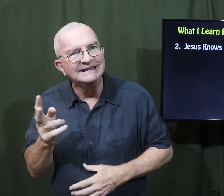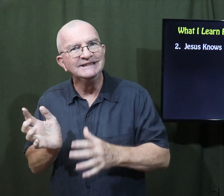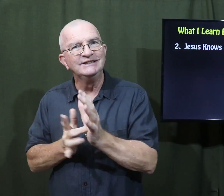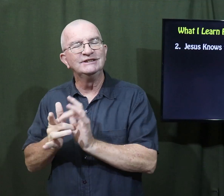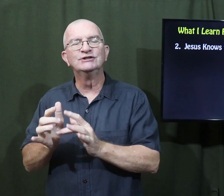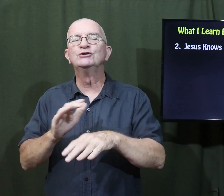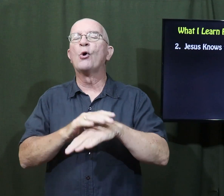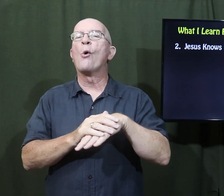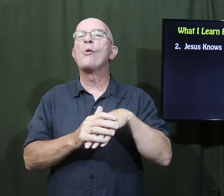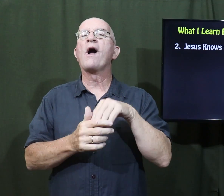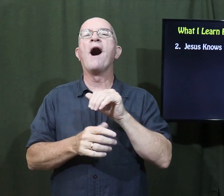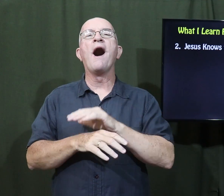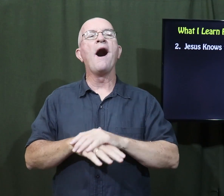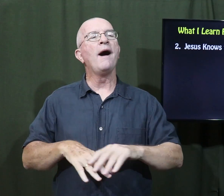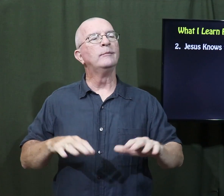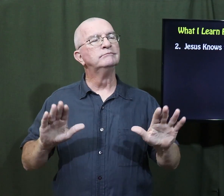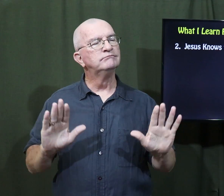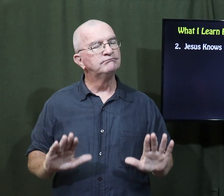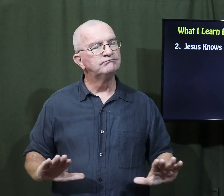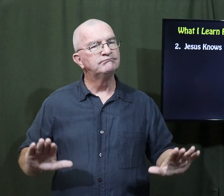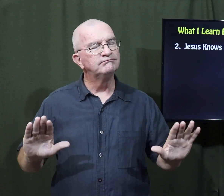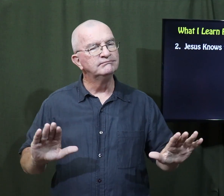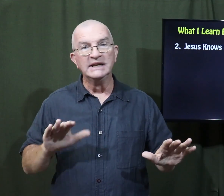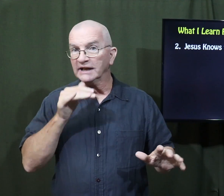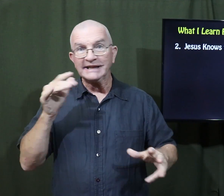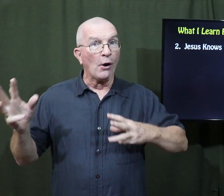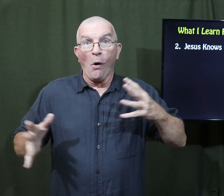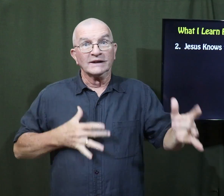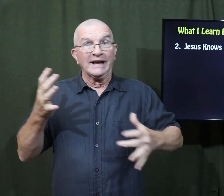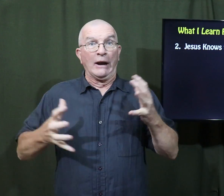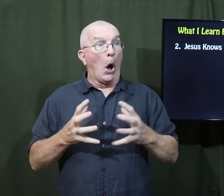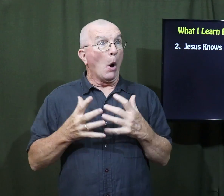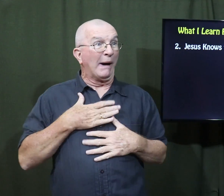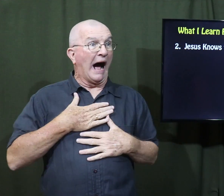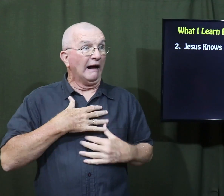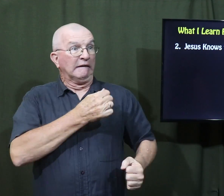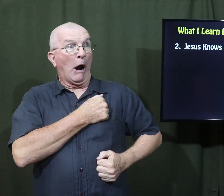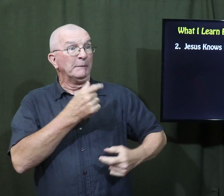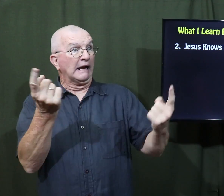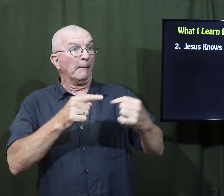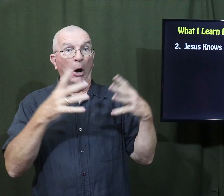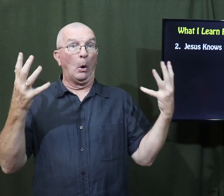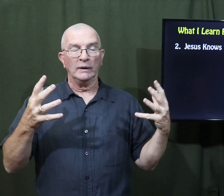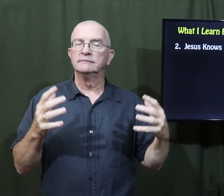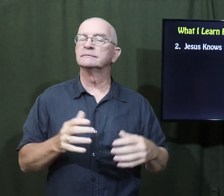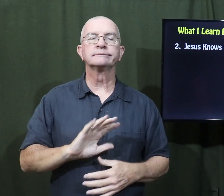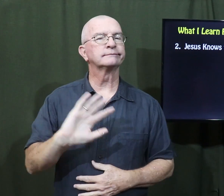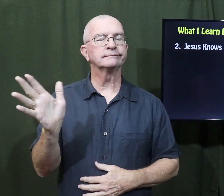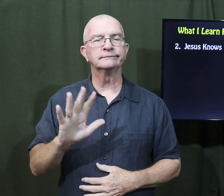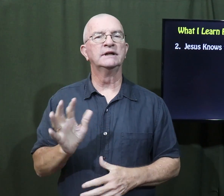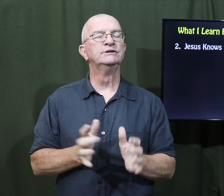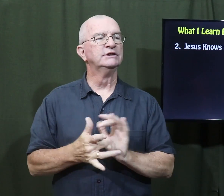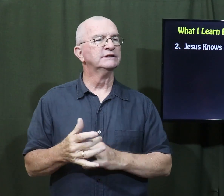That's why we see Jesus so calm. He wasn't all excited. Oh my gosh, the soldiers are coming.